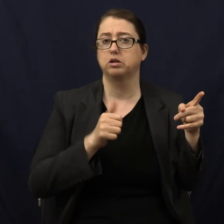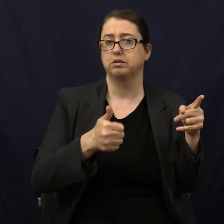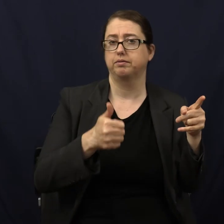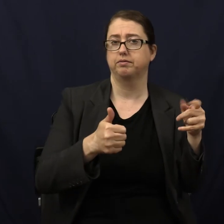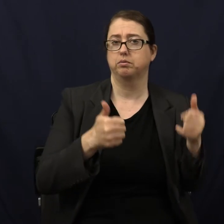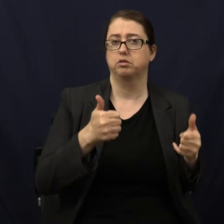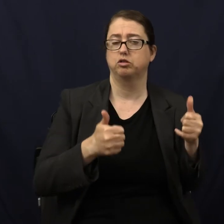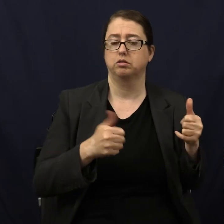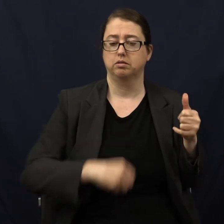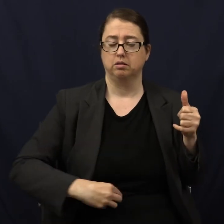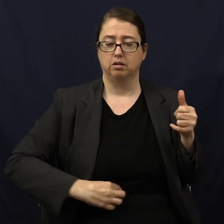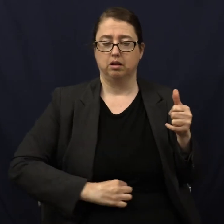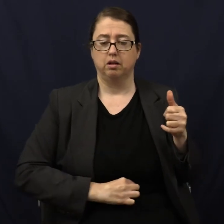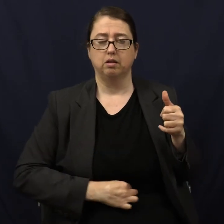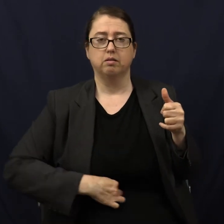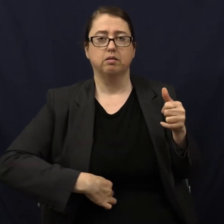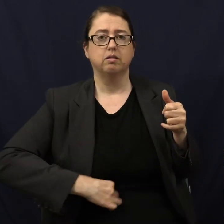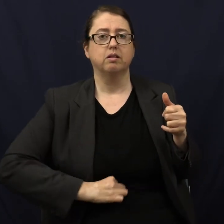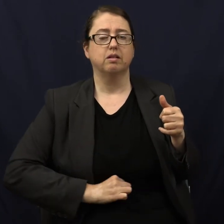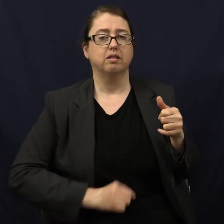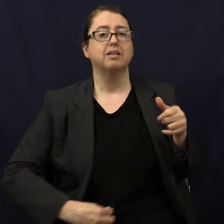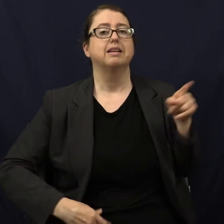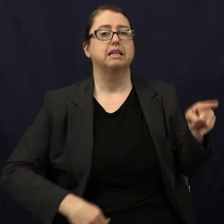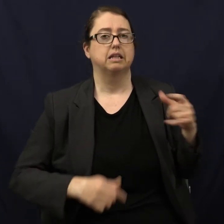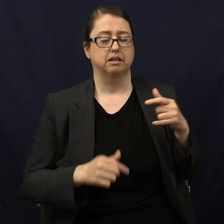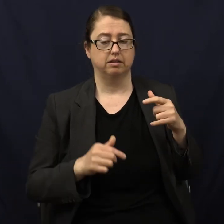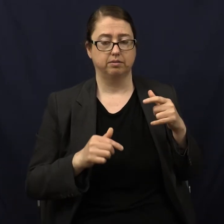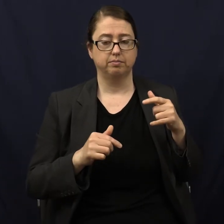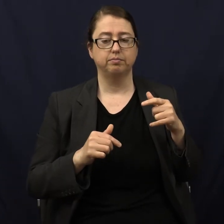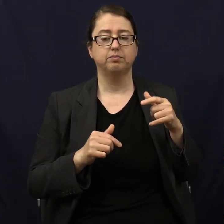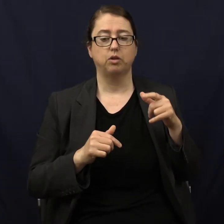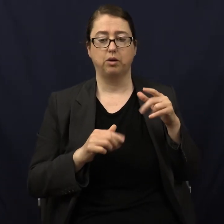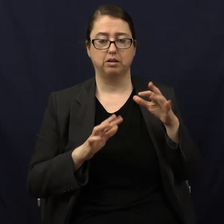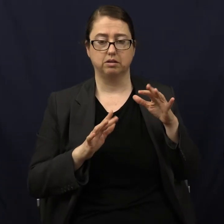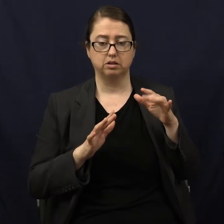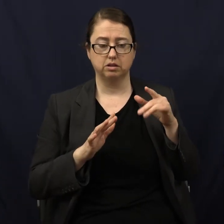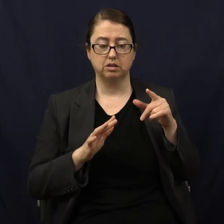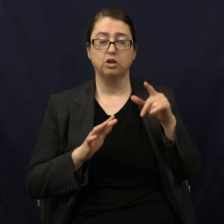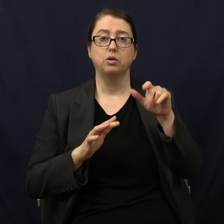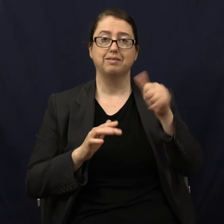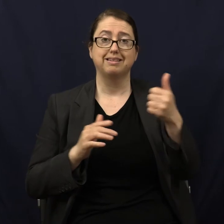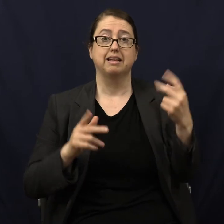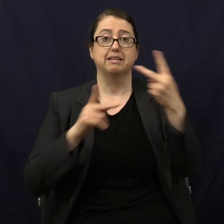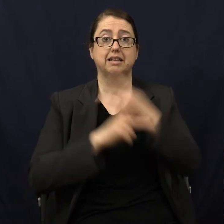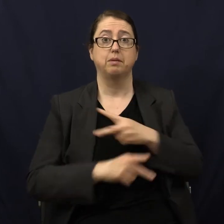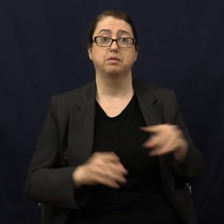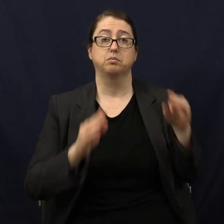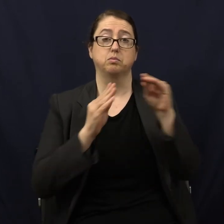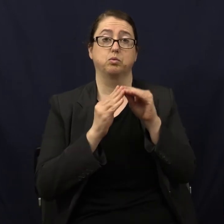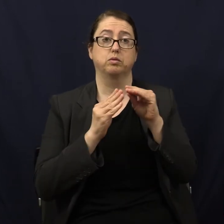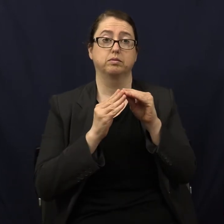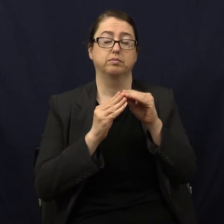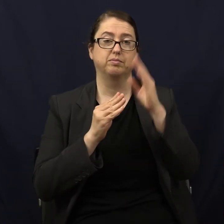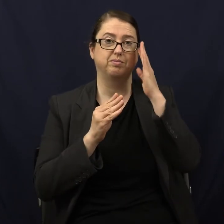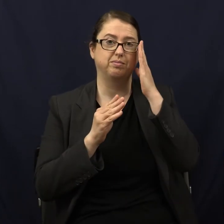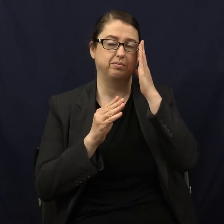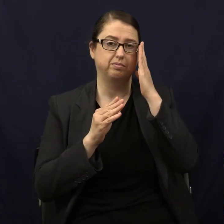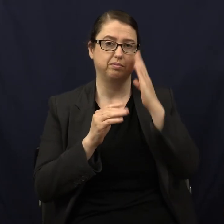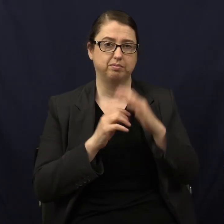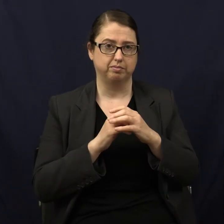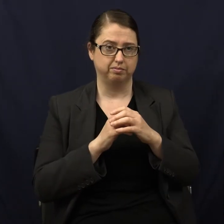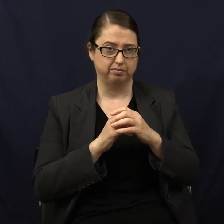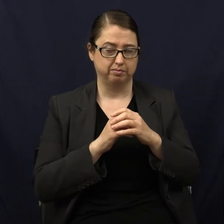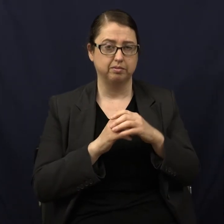How much more? Try 10 times more. However, you, if you eat animal